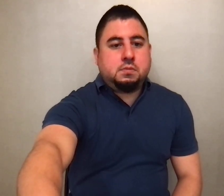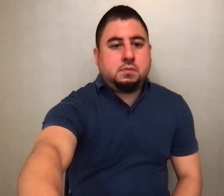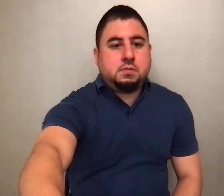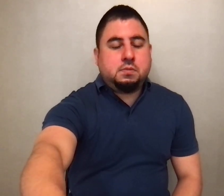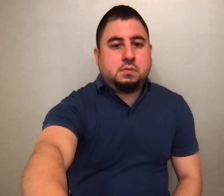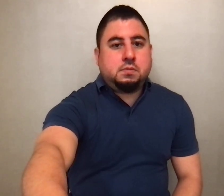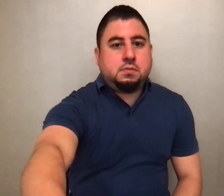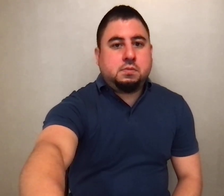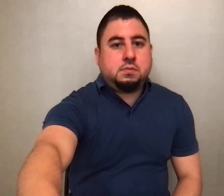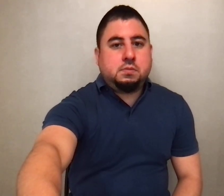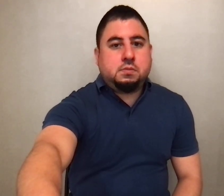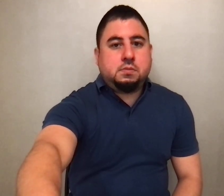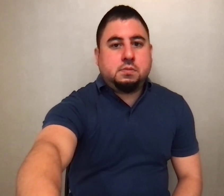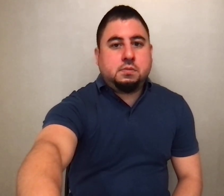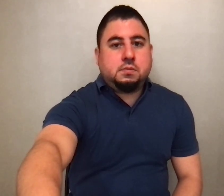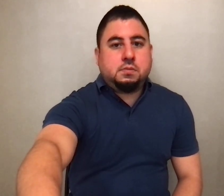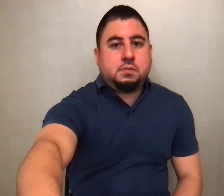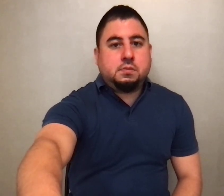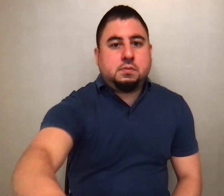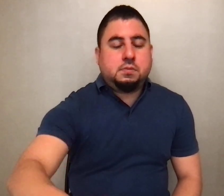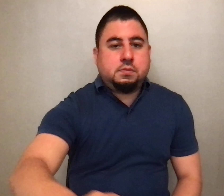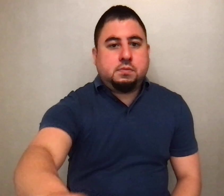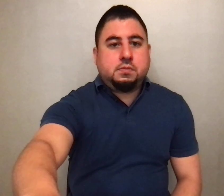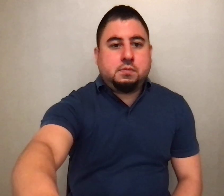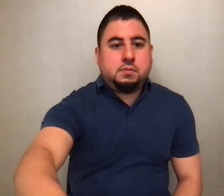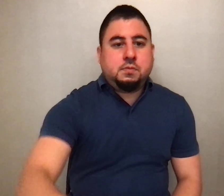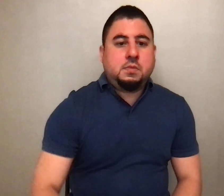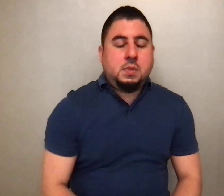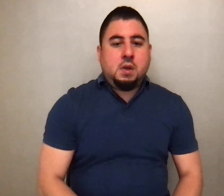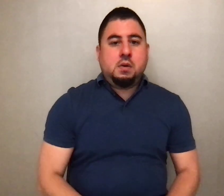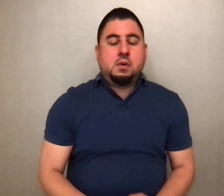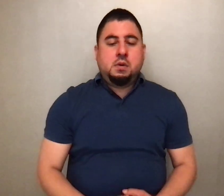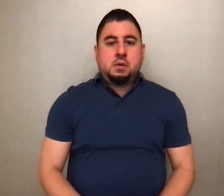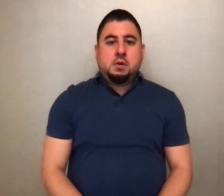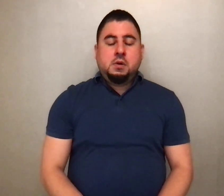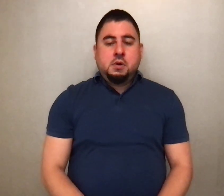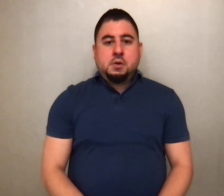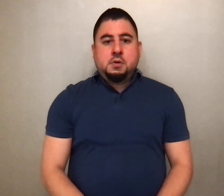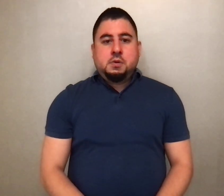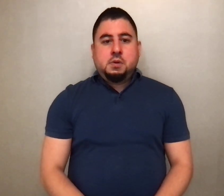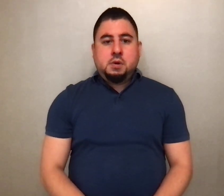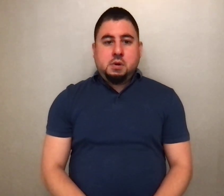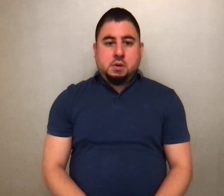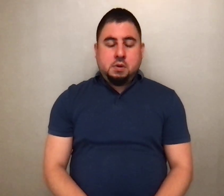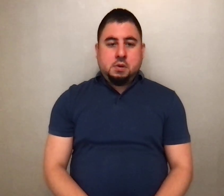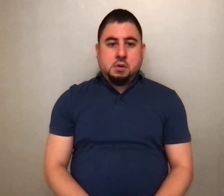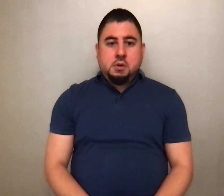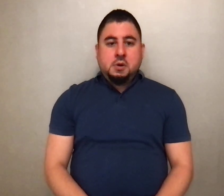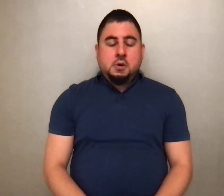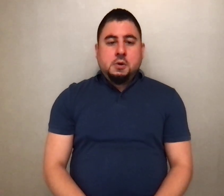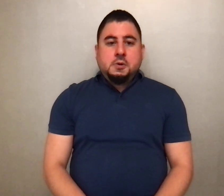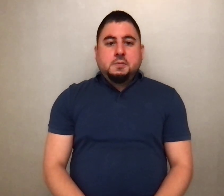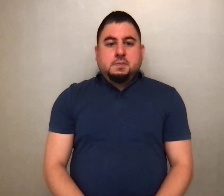Give her a glory, springs of our birth,